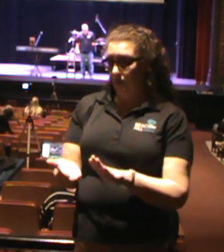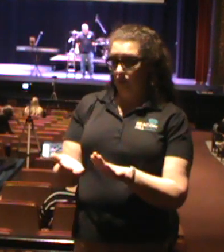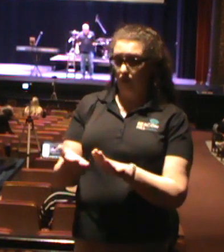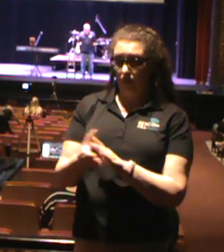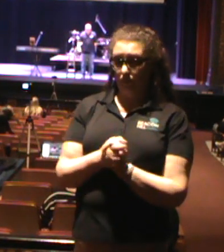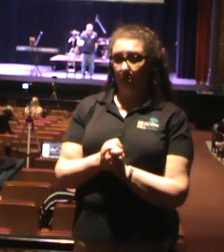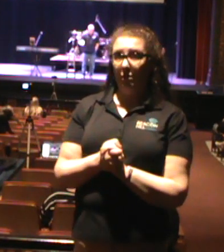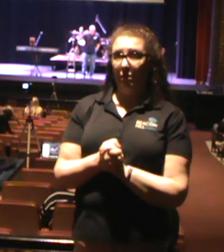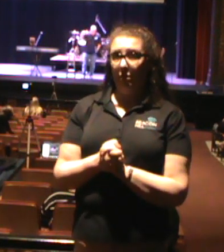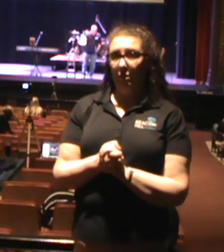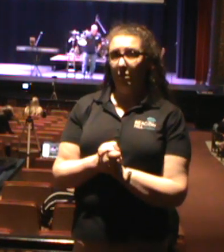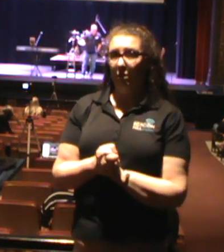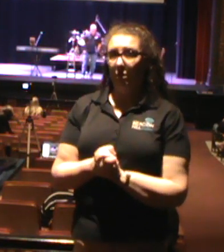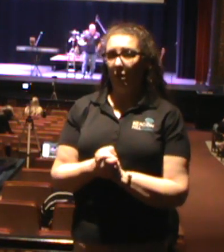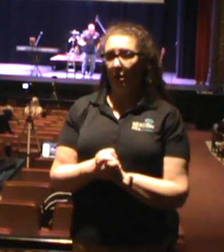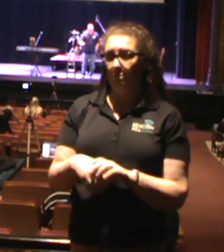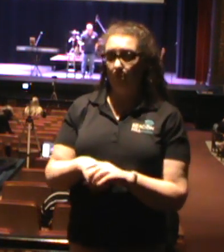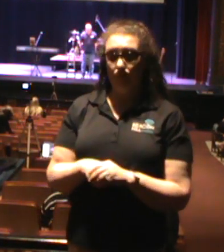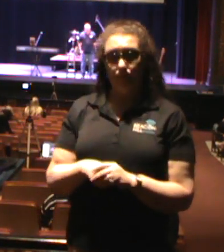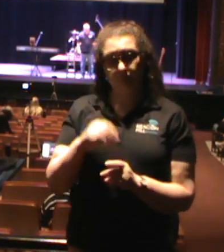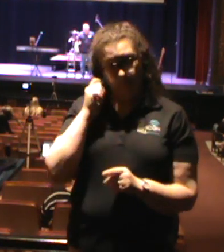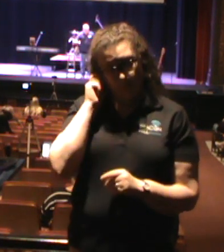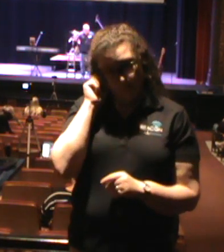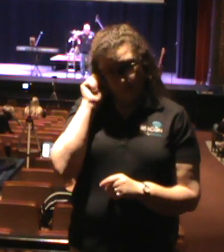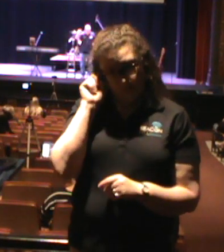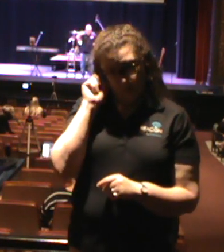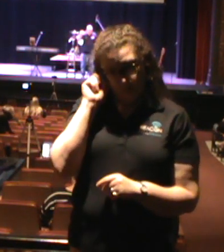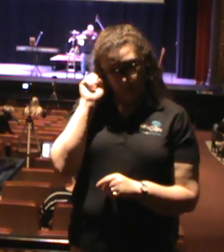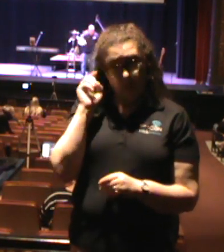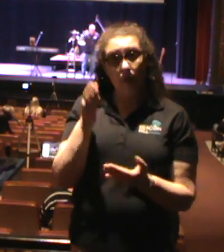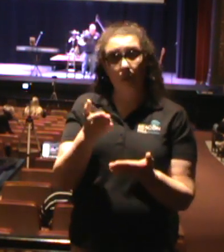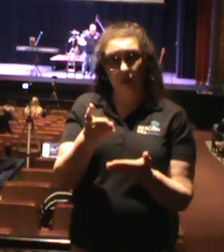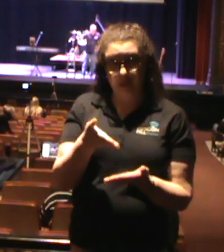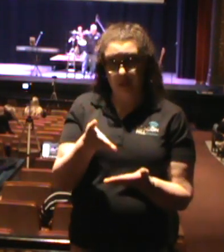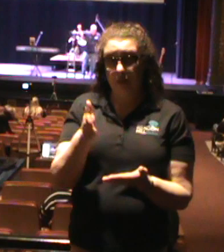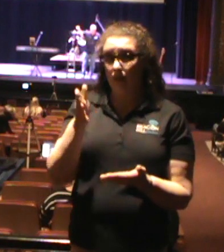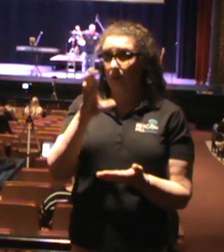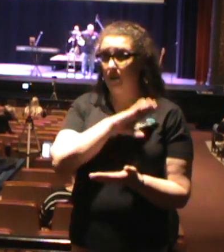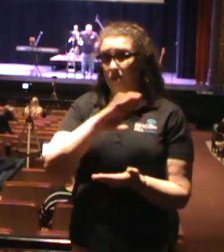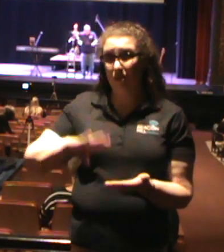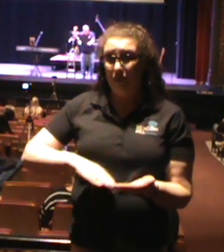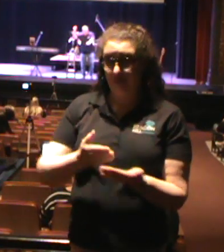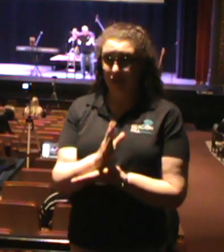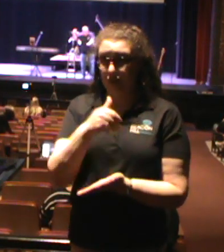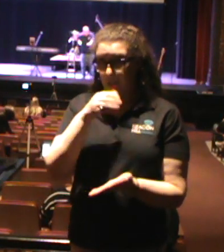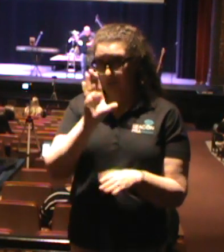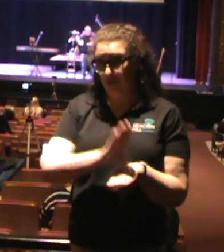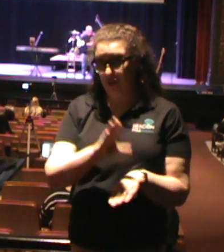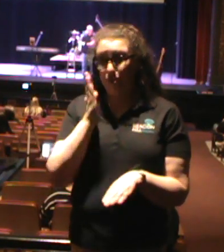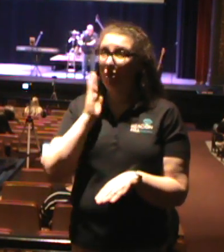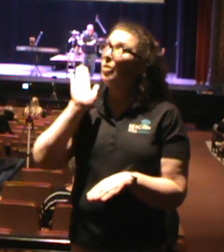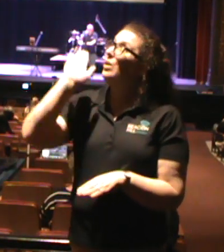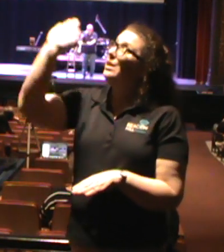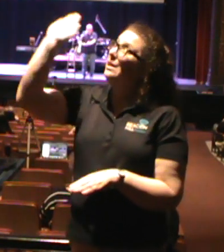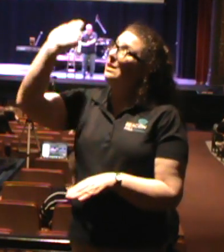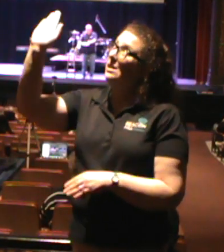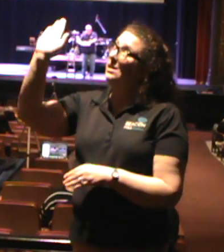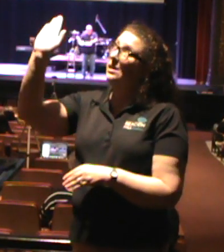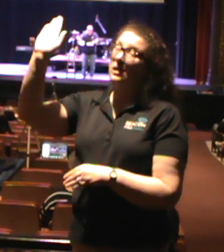-edged sword, who is sharp. He's saying, look, he's letting the church know that he is the one who is ultimately in control.